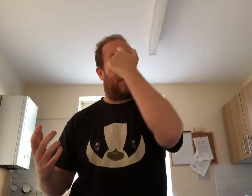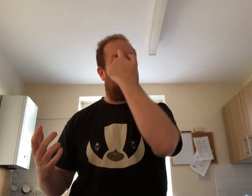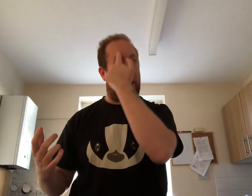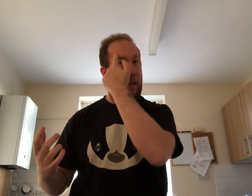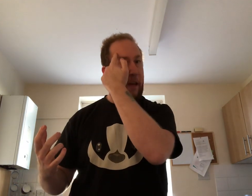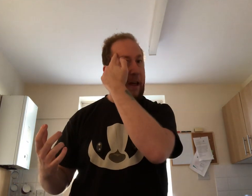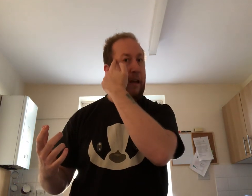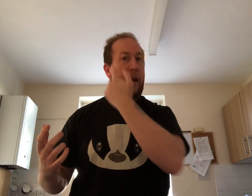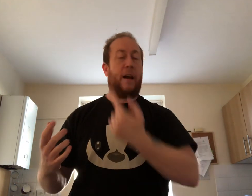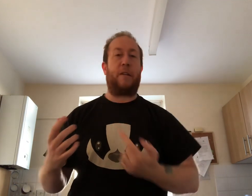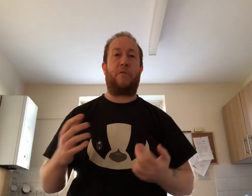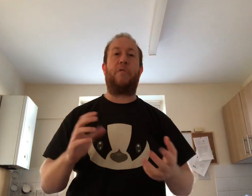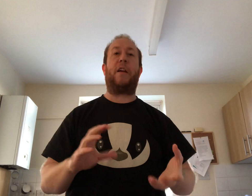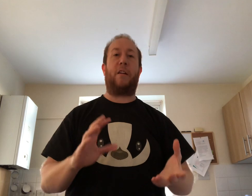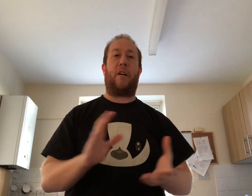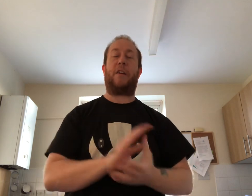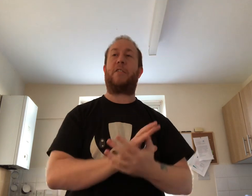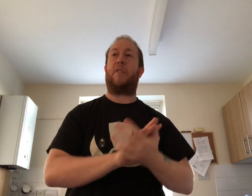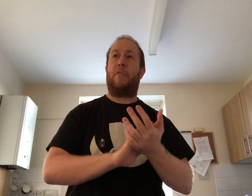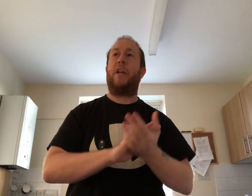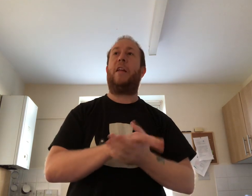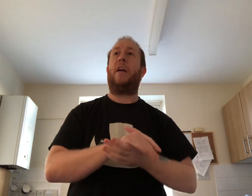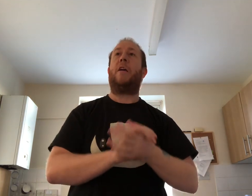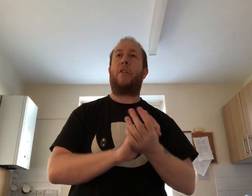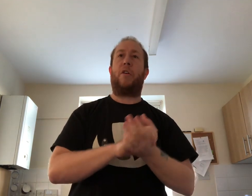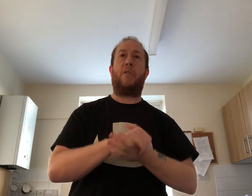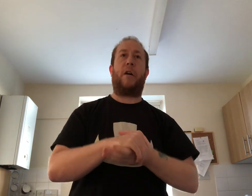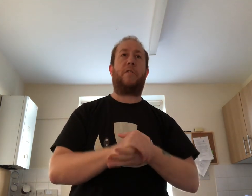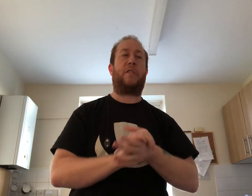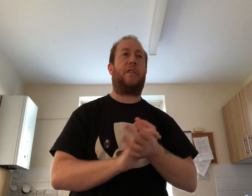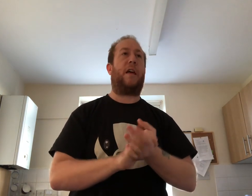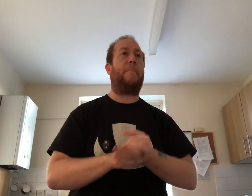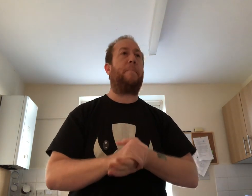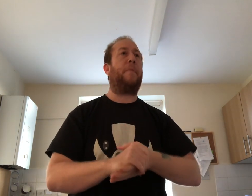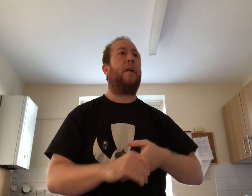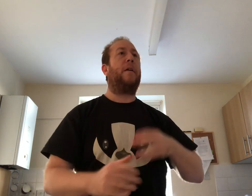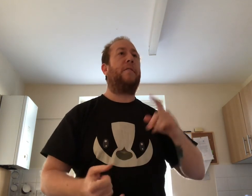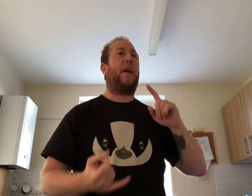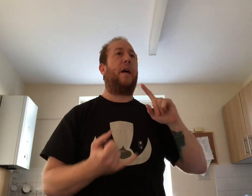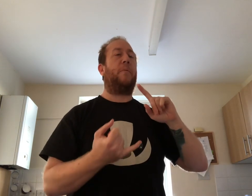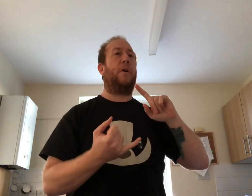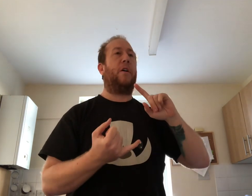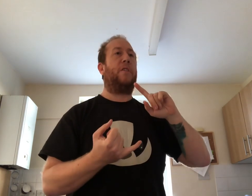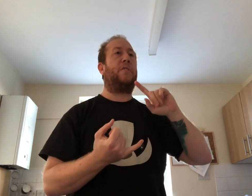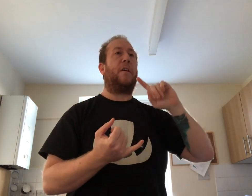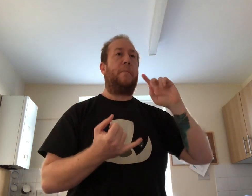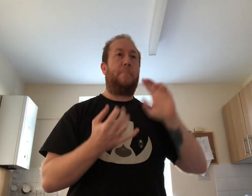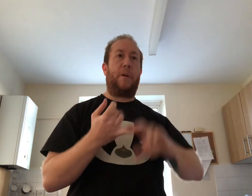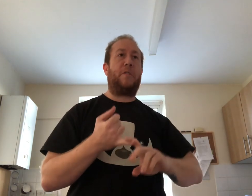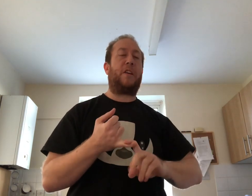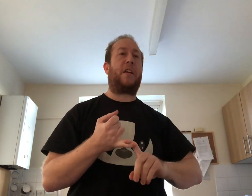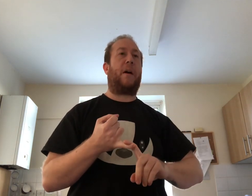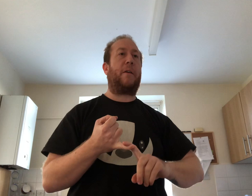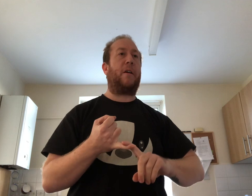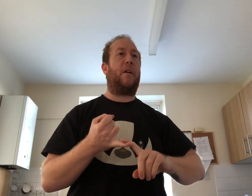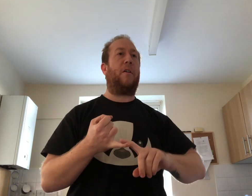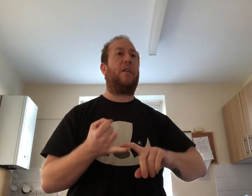around like that and it was really nice so really kudos to them there was music going on